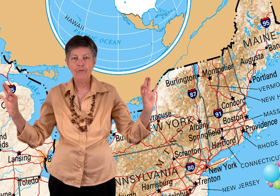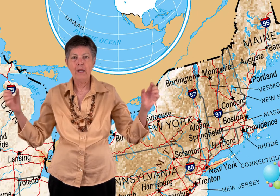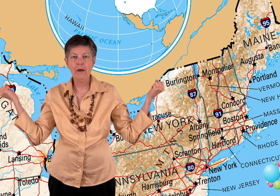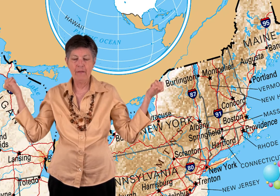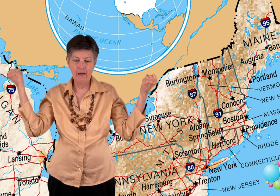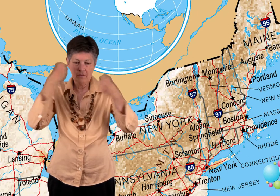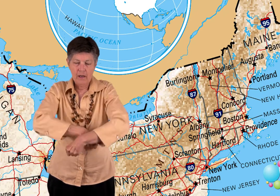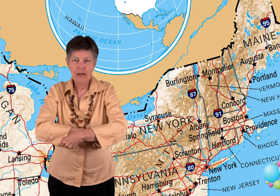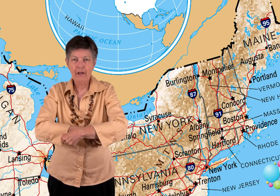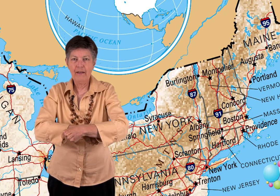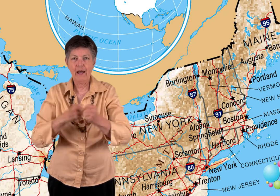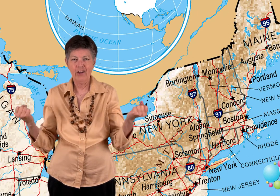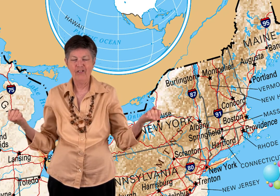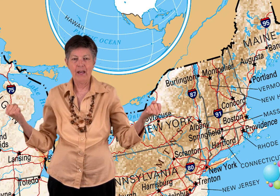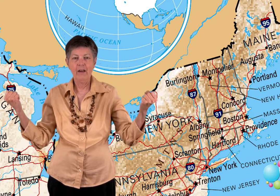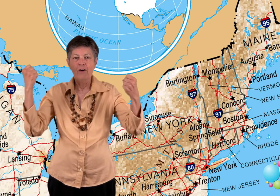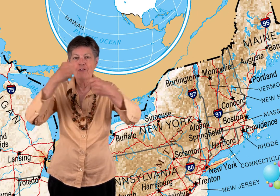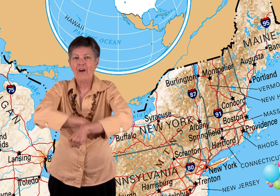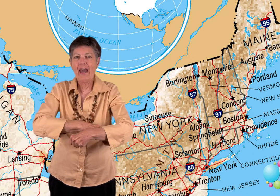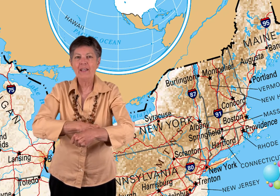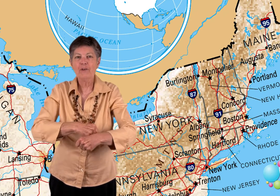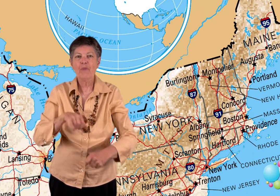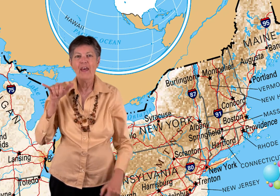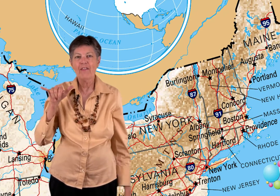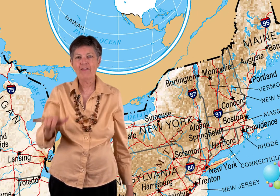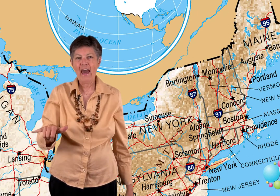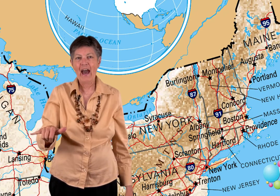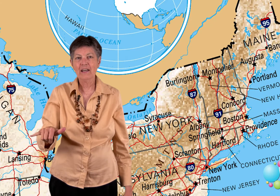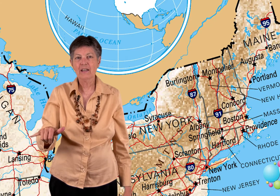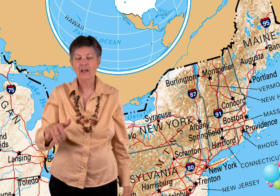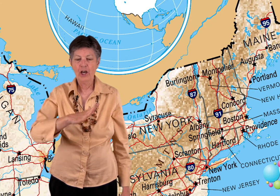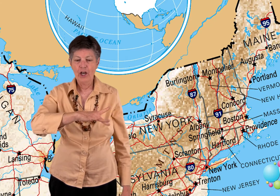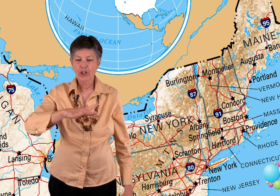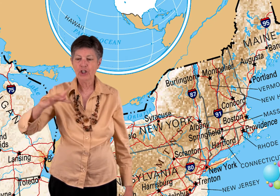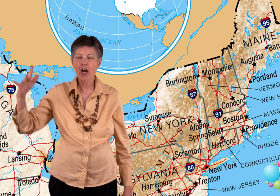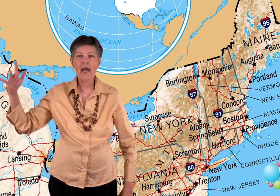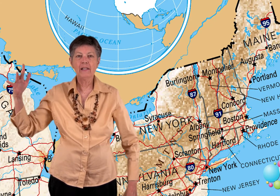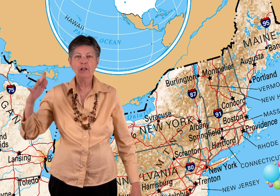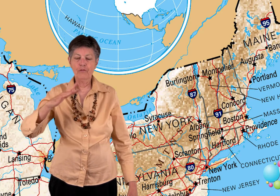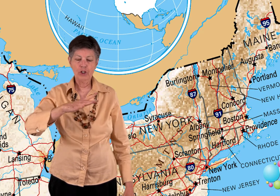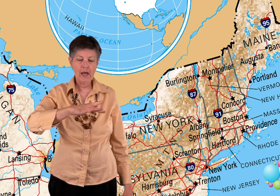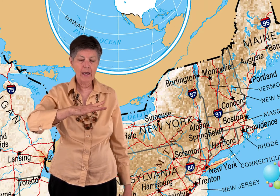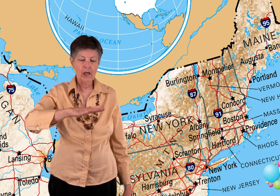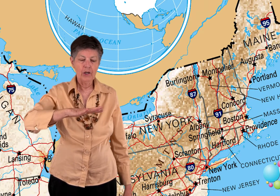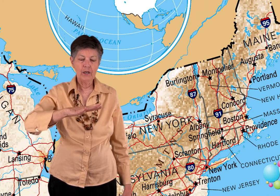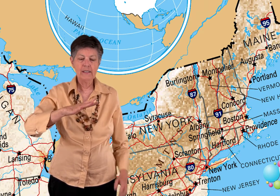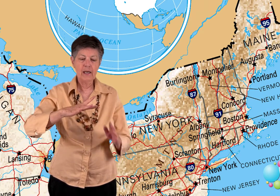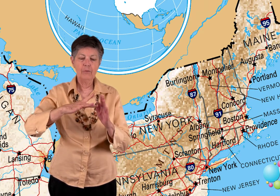freedom, and then come in like that, like you're fighting. Fight that shines. Now, shine, you're going to take your